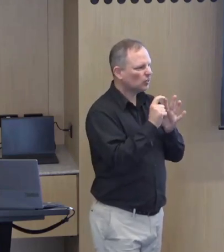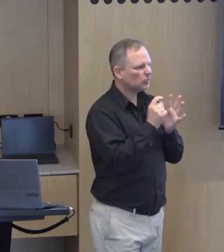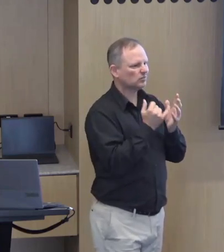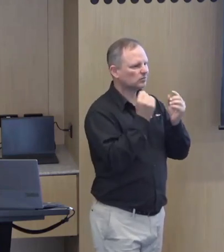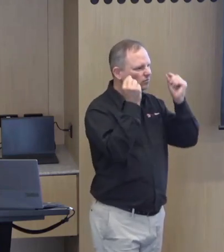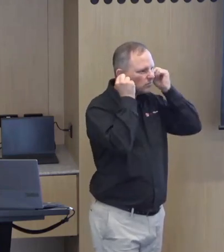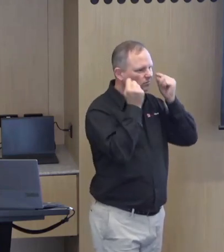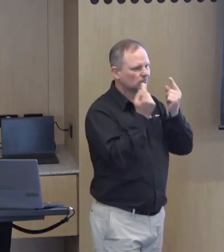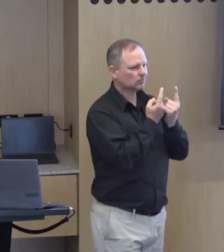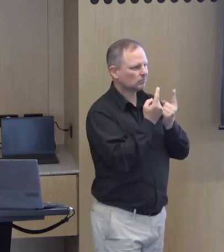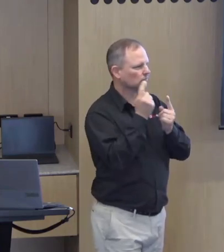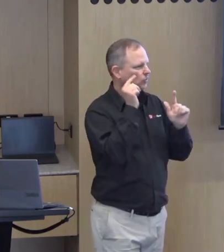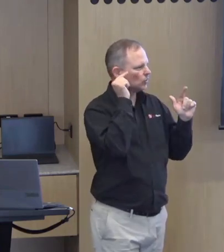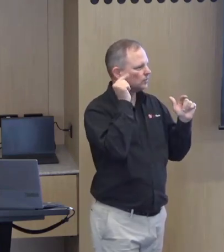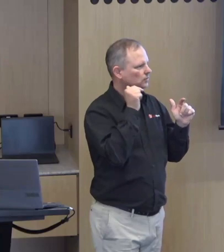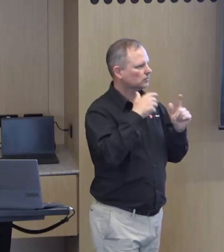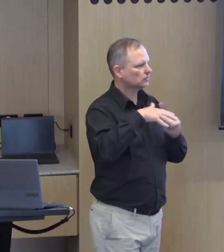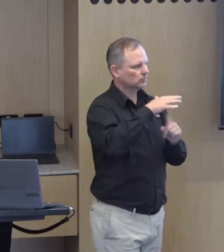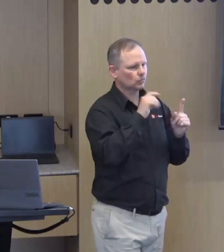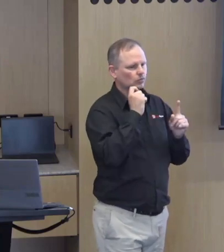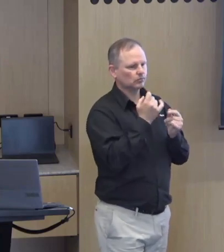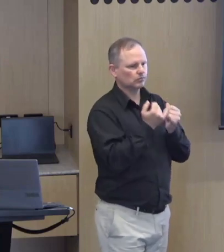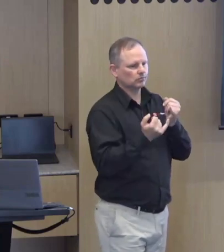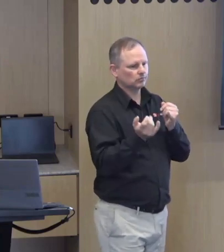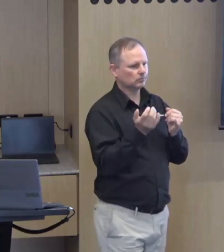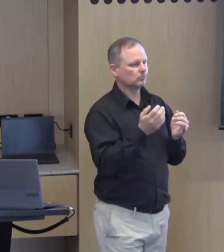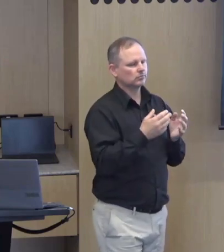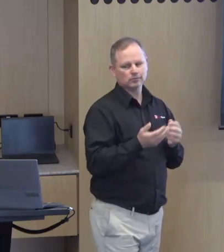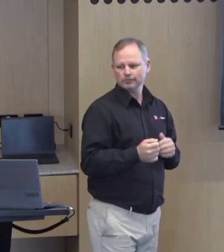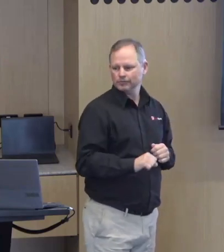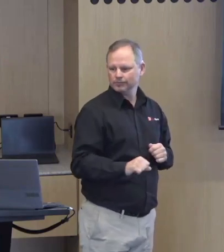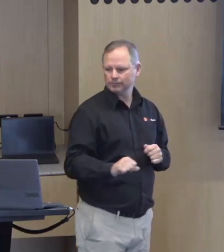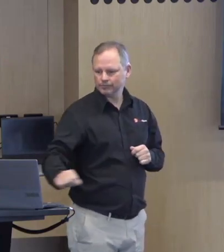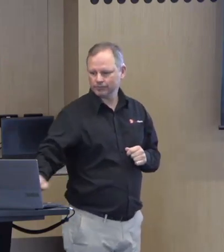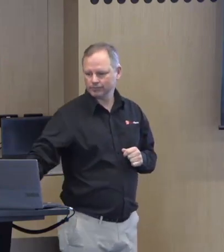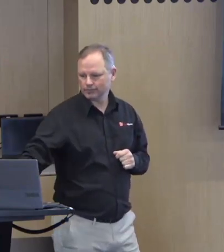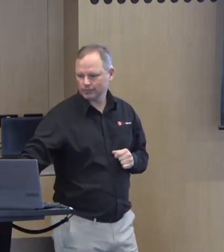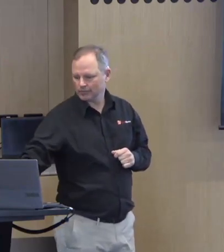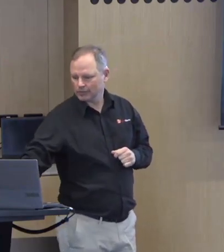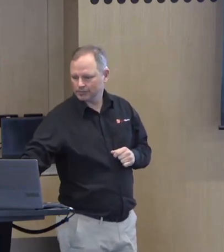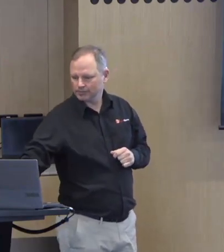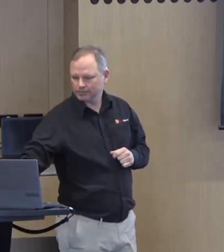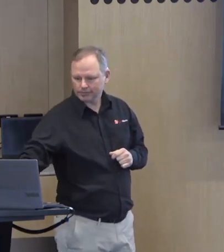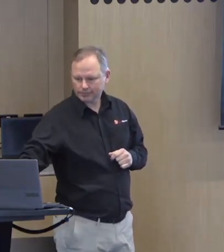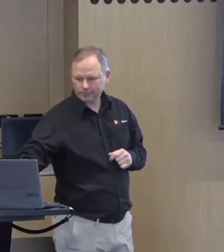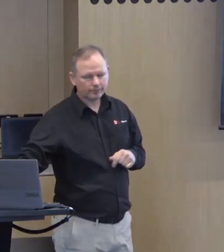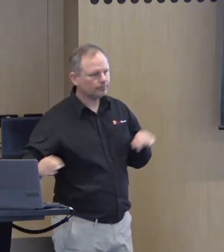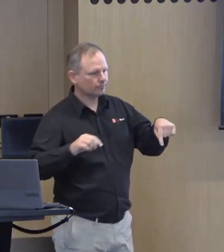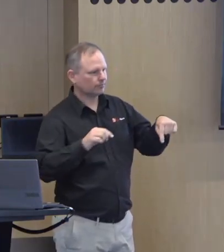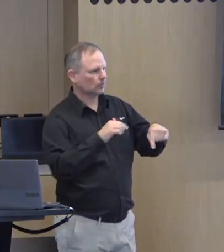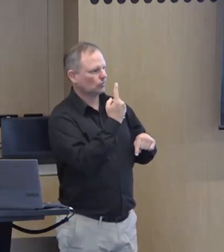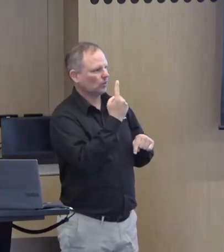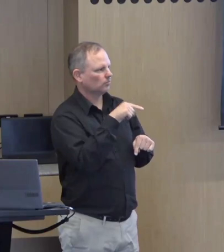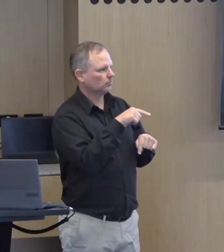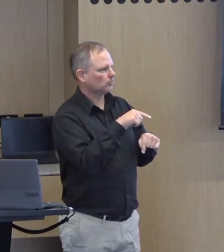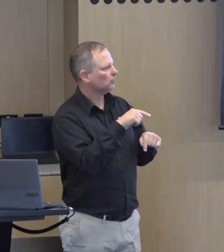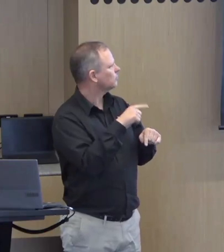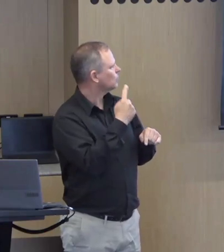increase up to one in four by 2050. We're talking about people with a hearing loss, whether they use sign language, they have